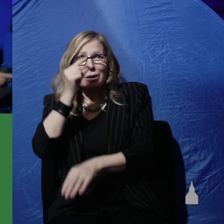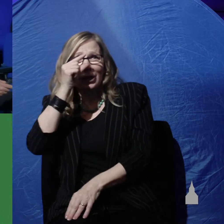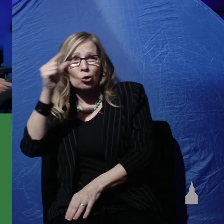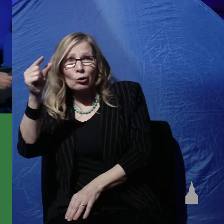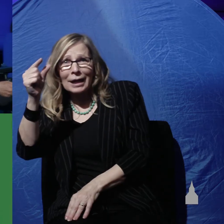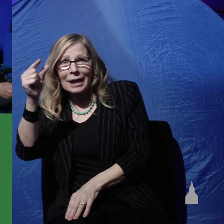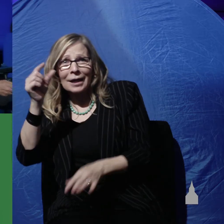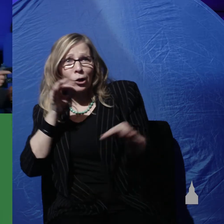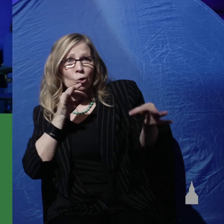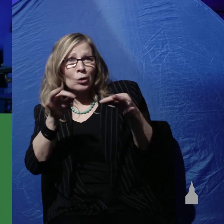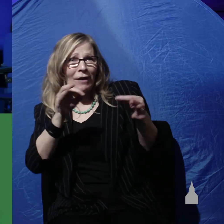Hebrew word in Genesis.